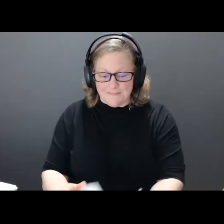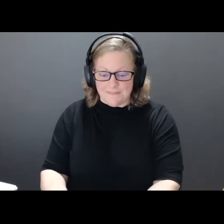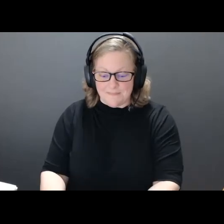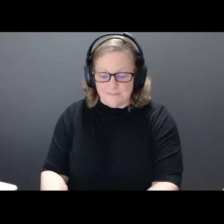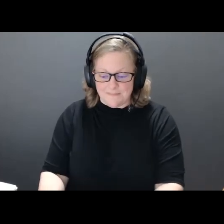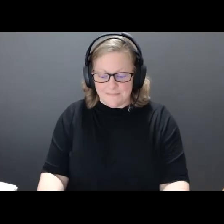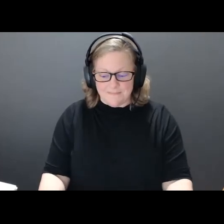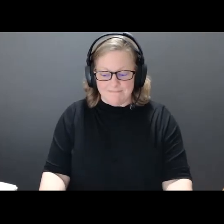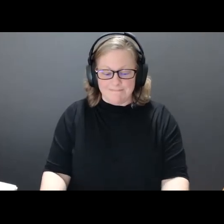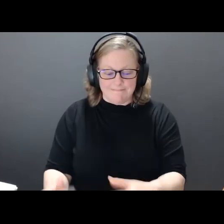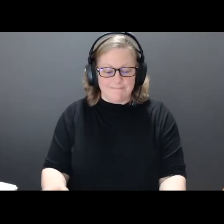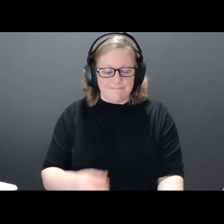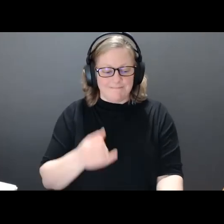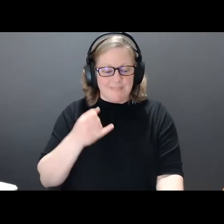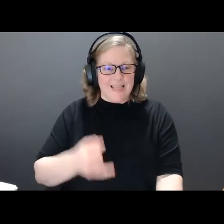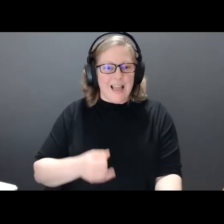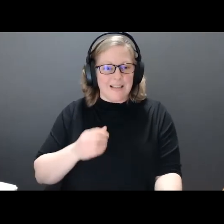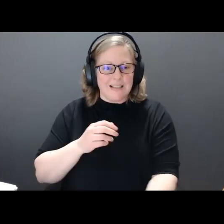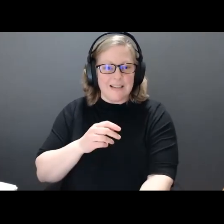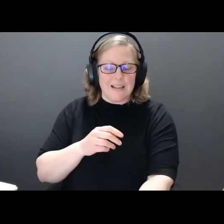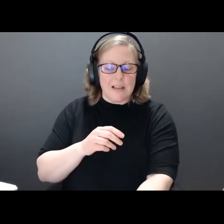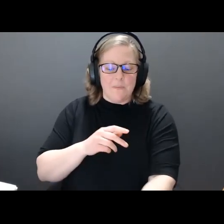discussions around disability.